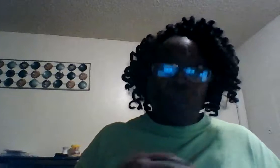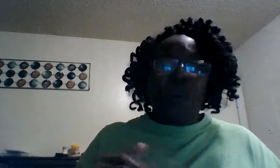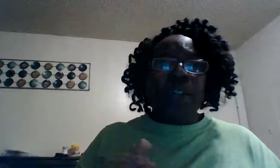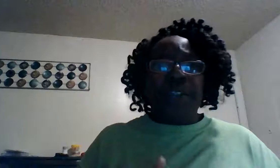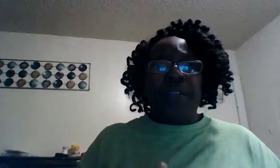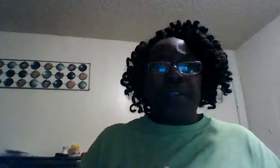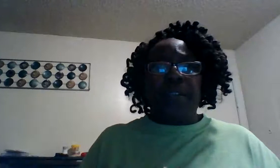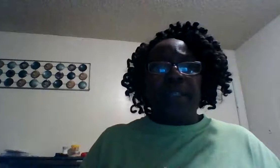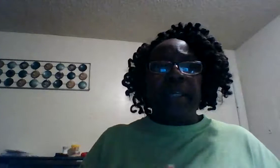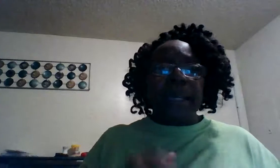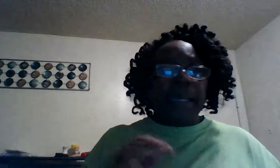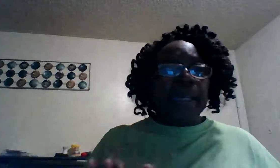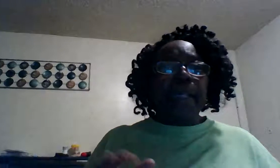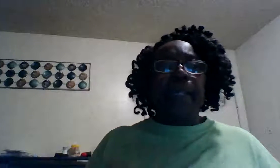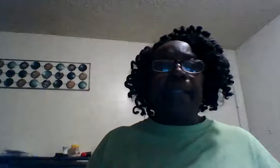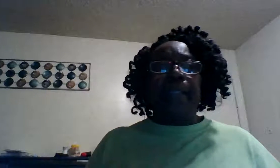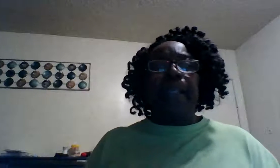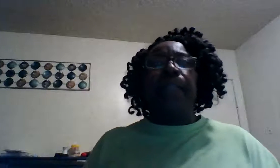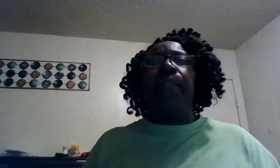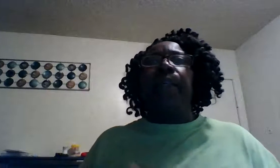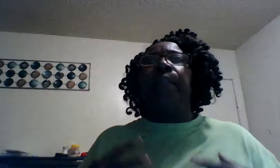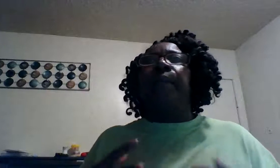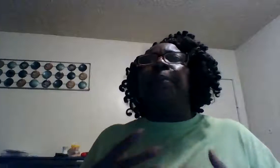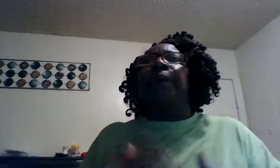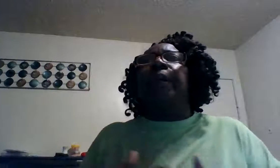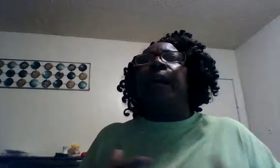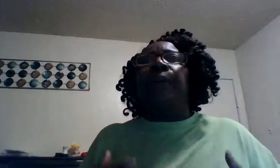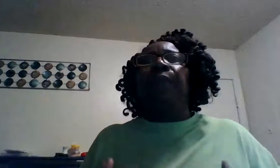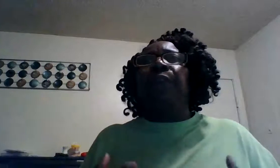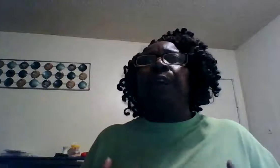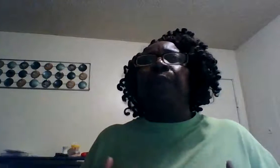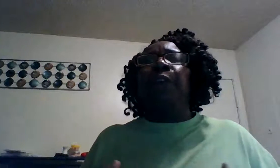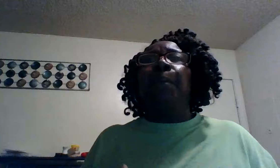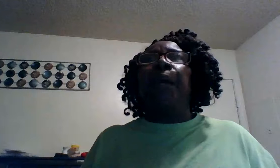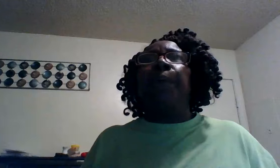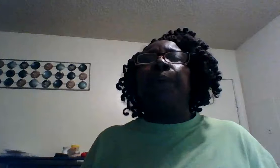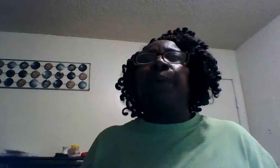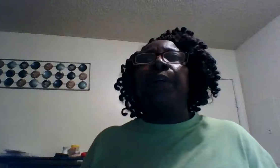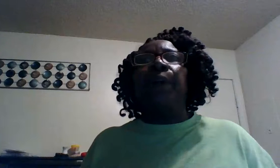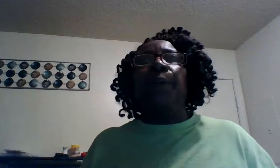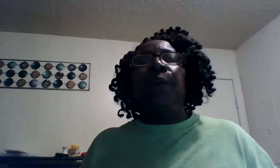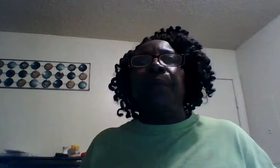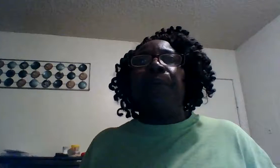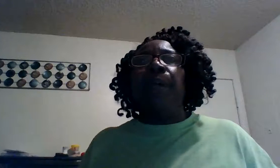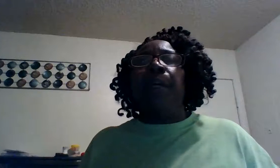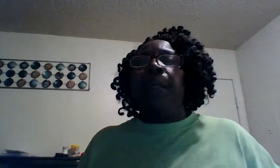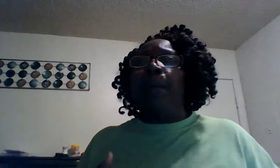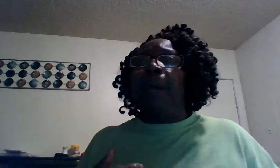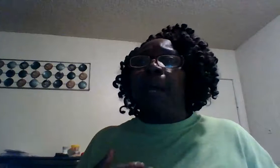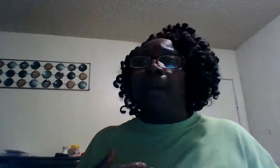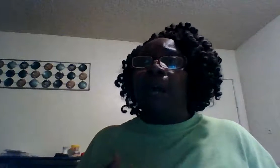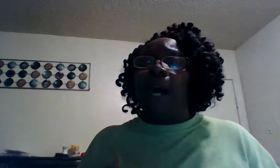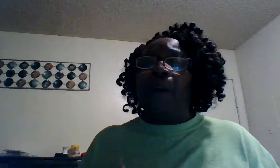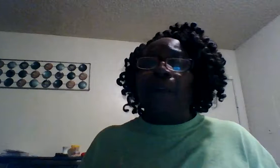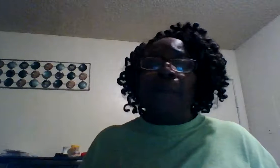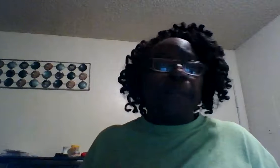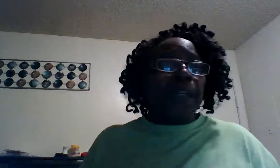questions can any of these things separate god from love no matter what we're going through no matter how you've been